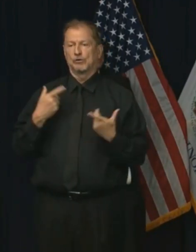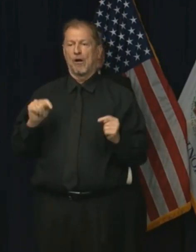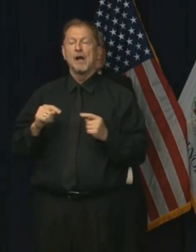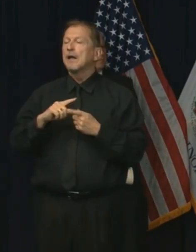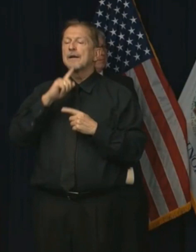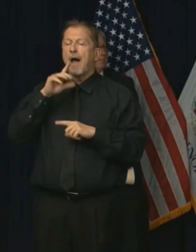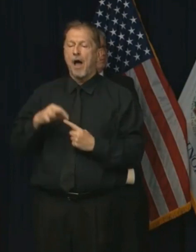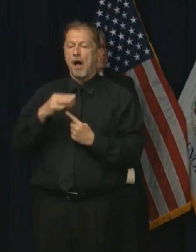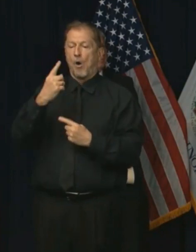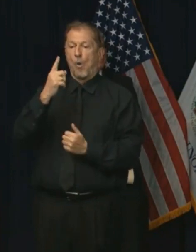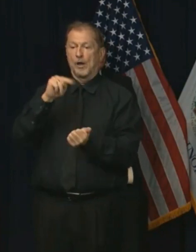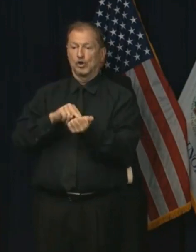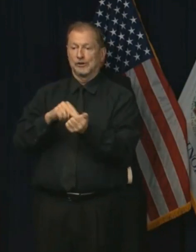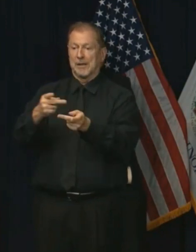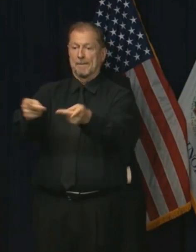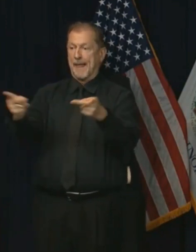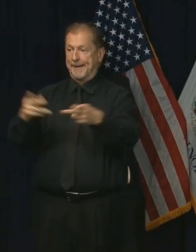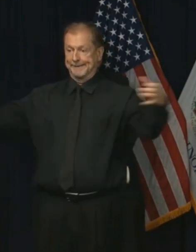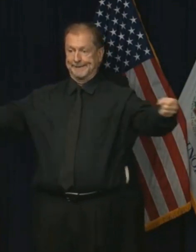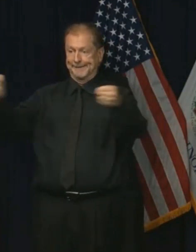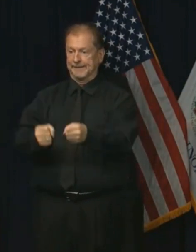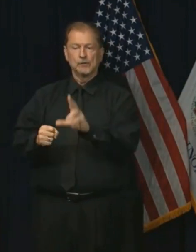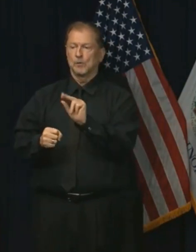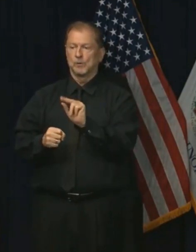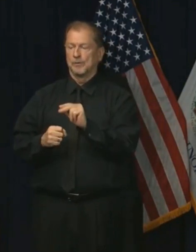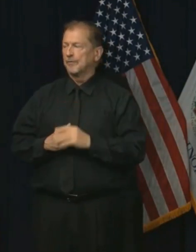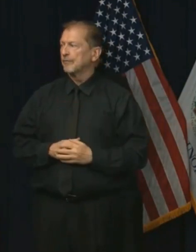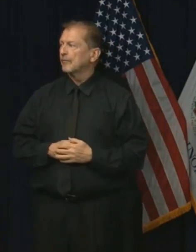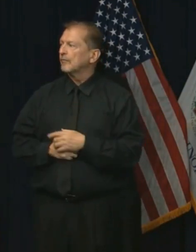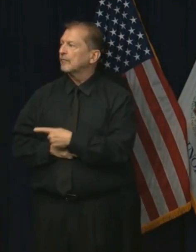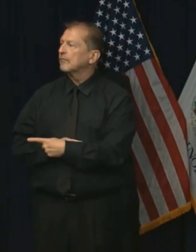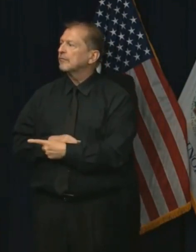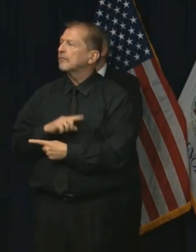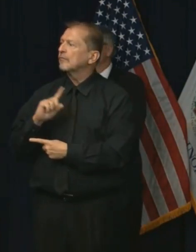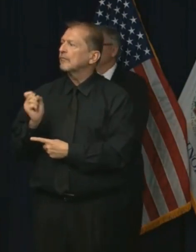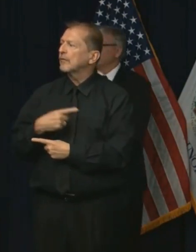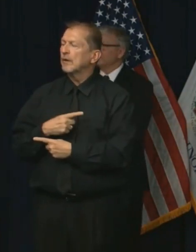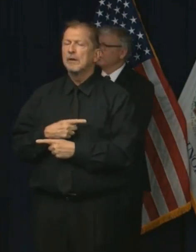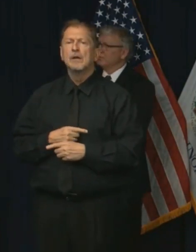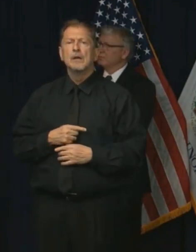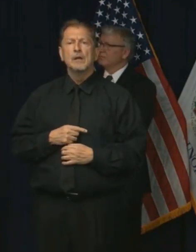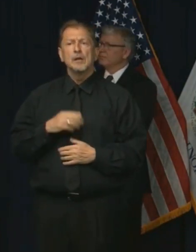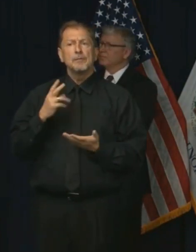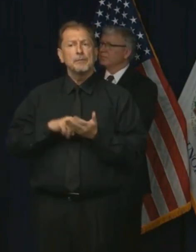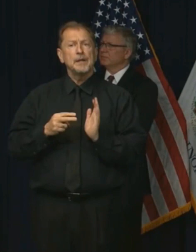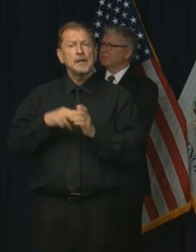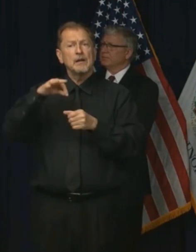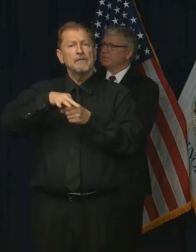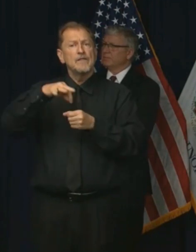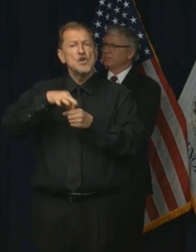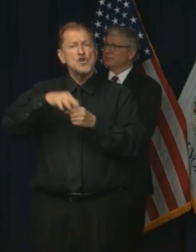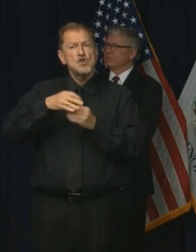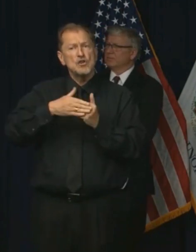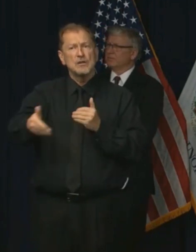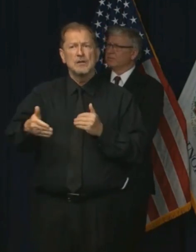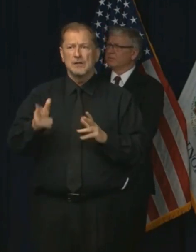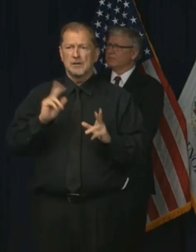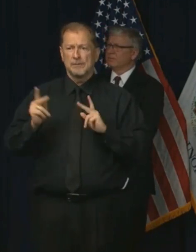around the state in every way we can. Will you move to expand mail-in ballots or make that the norm for future elections?